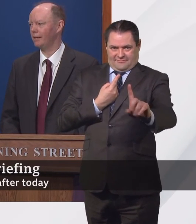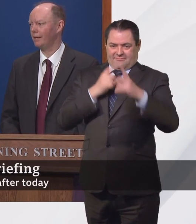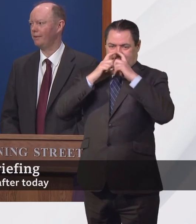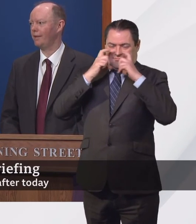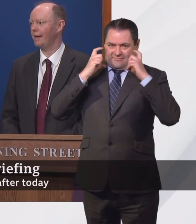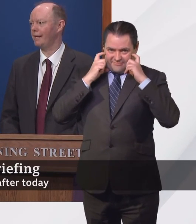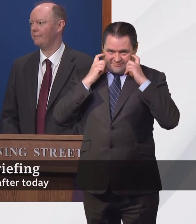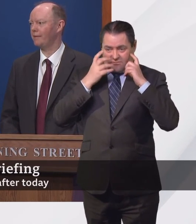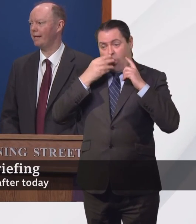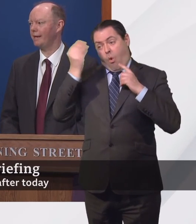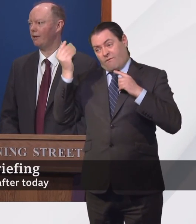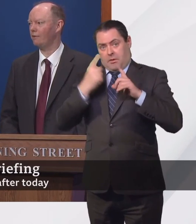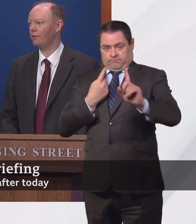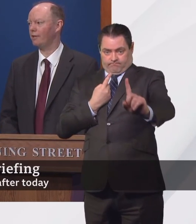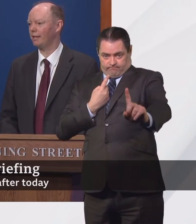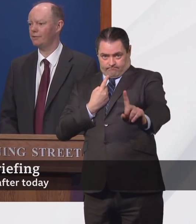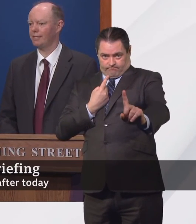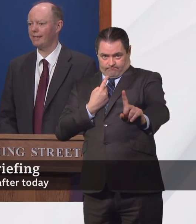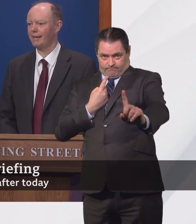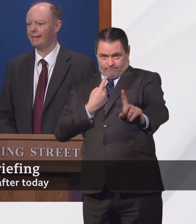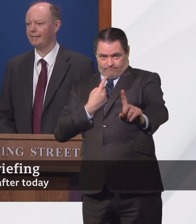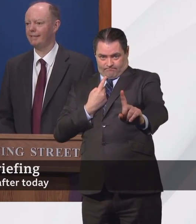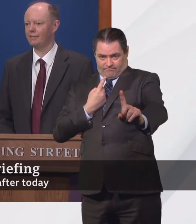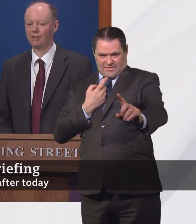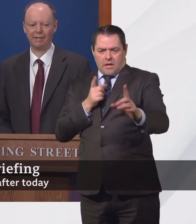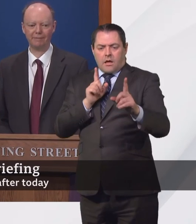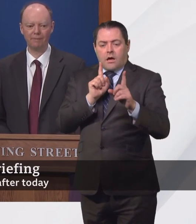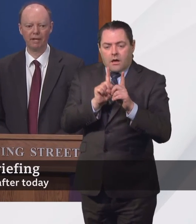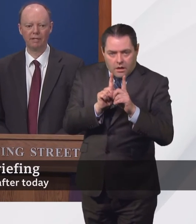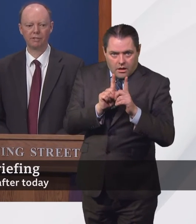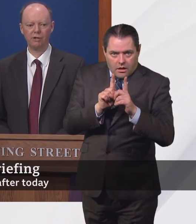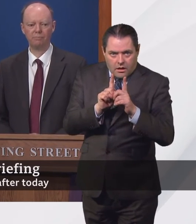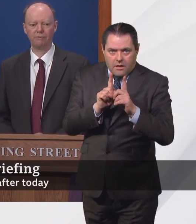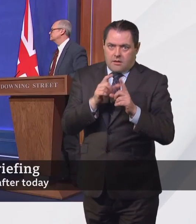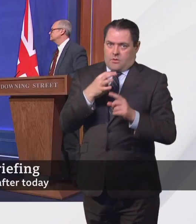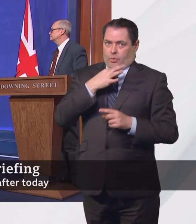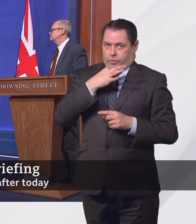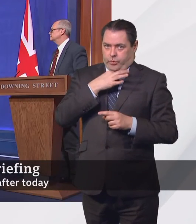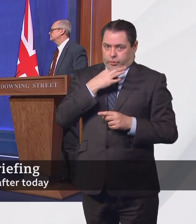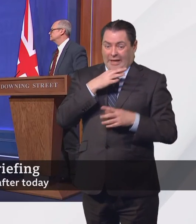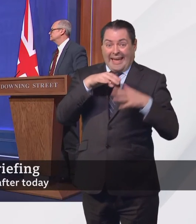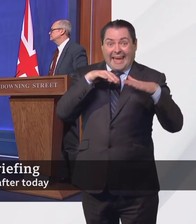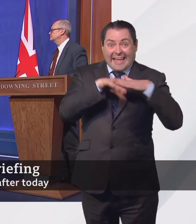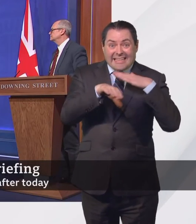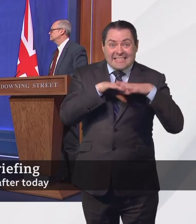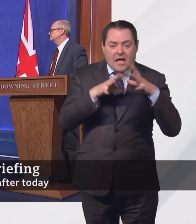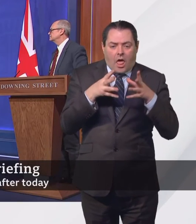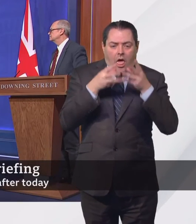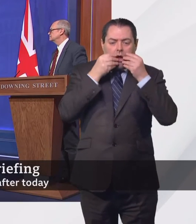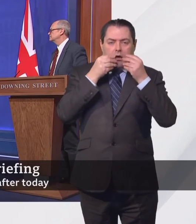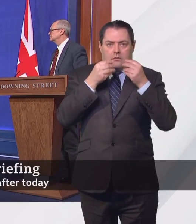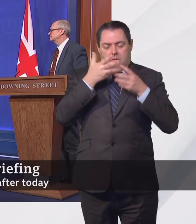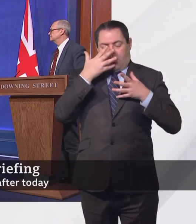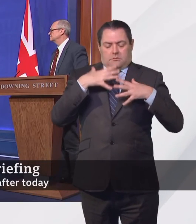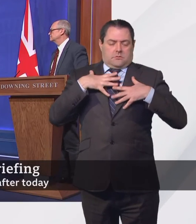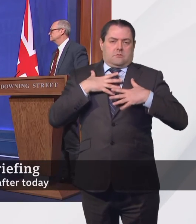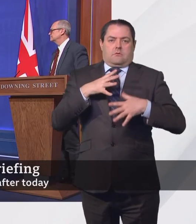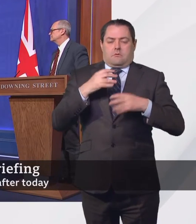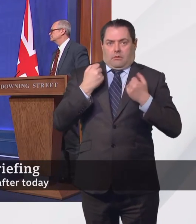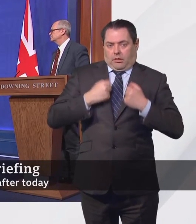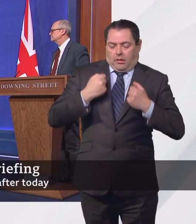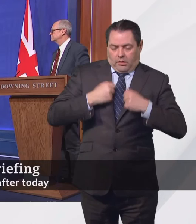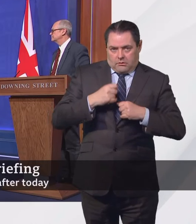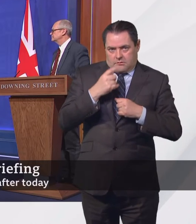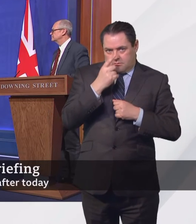lower than if they are very close together and inside. So provided people are sensible about these and people throughout the